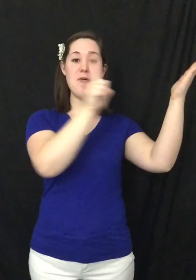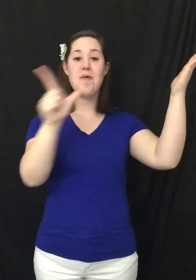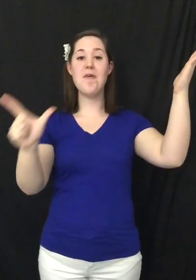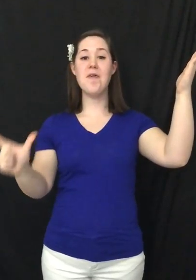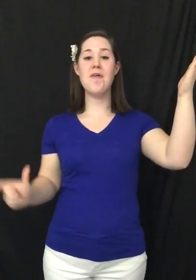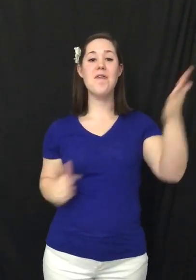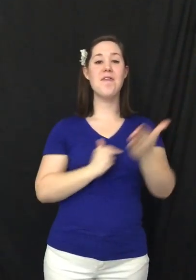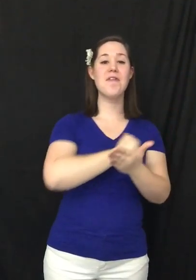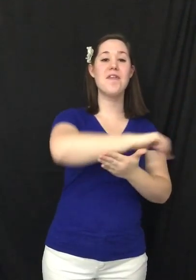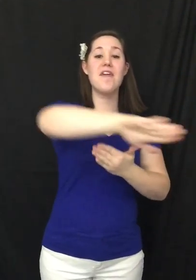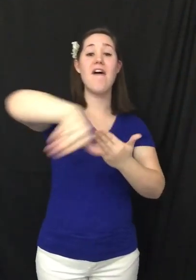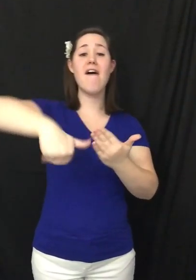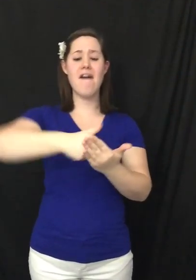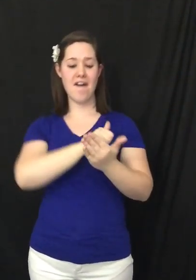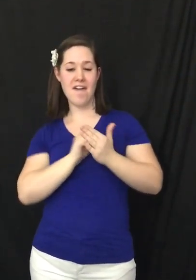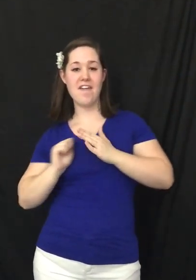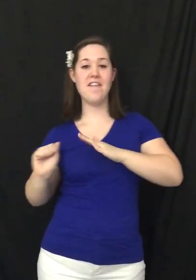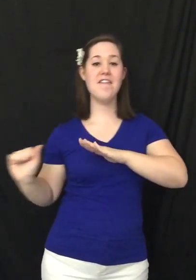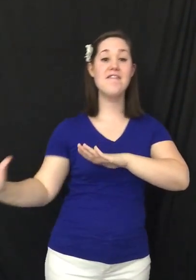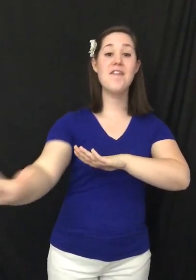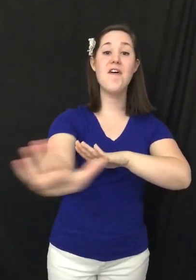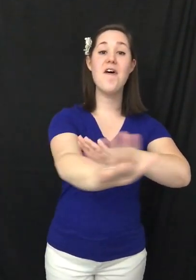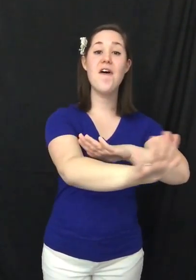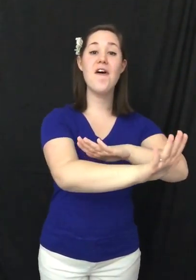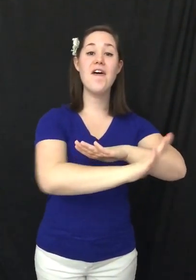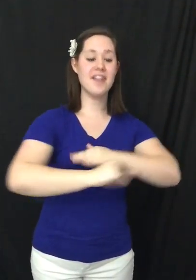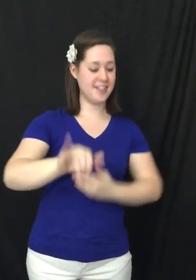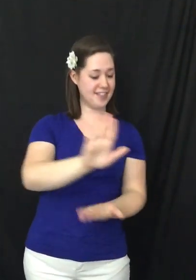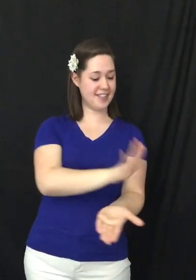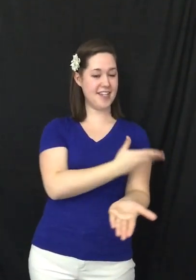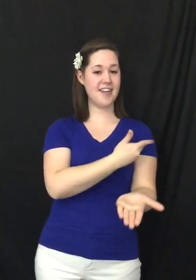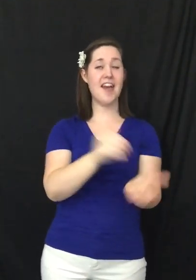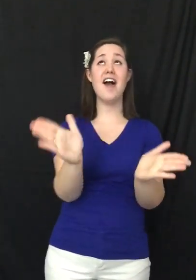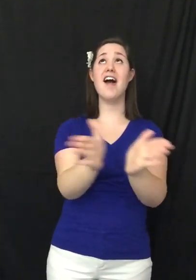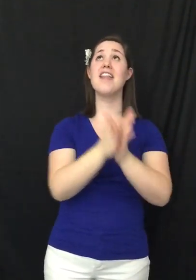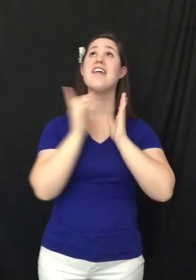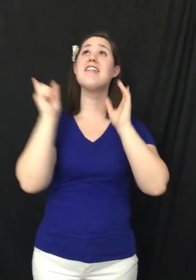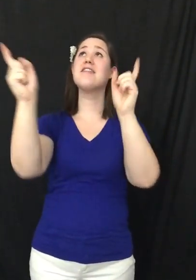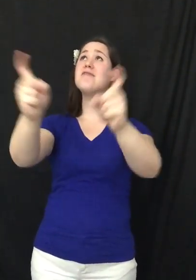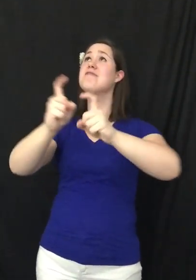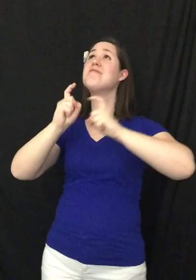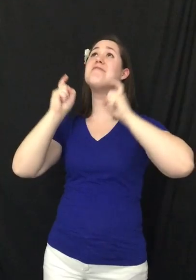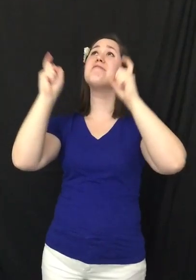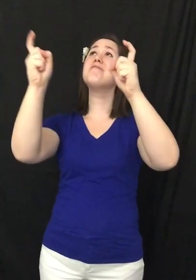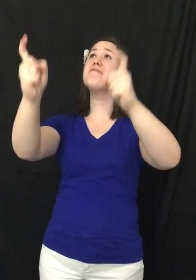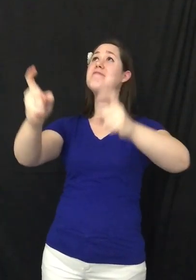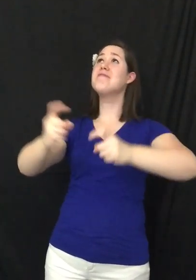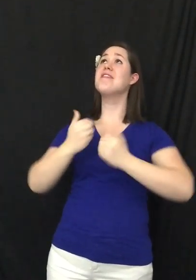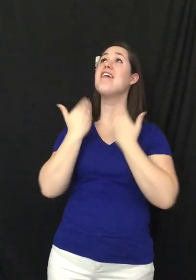Lord of all Sing hallelujah